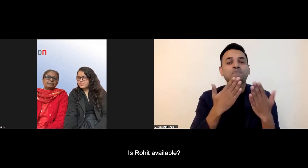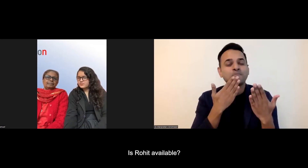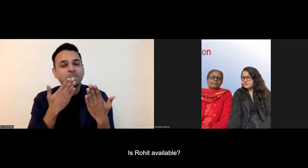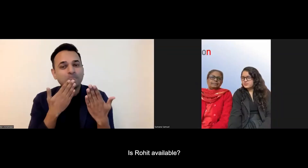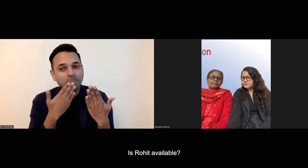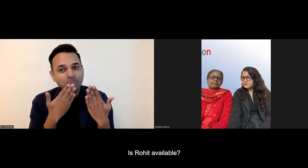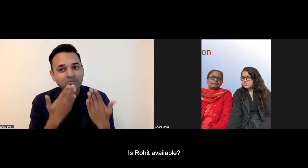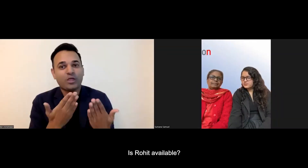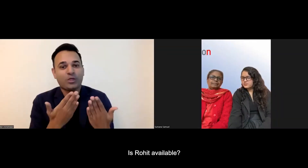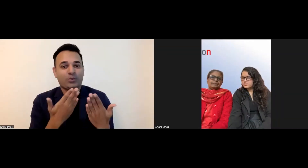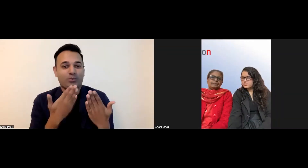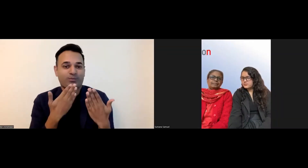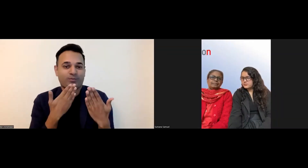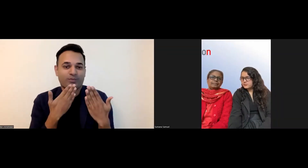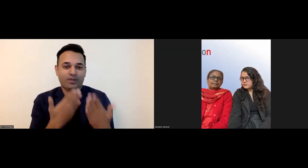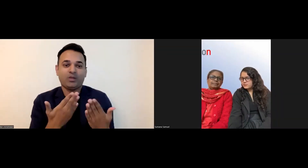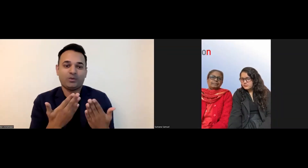Is Rohit available?